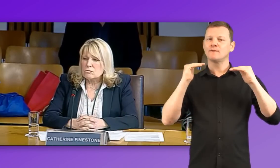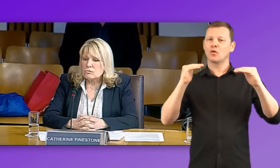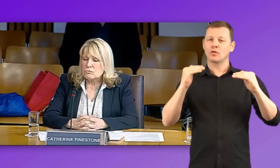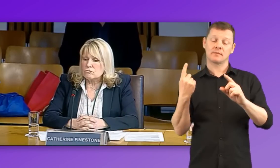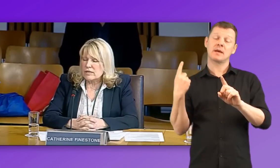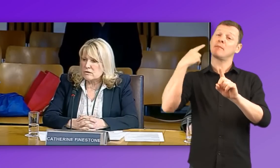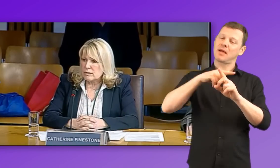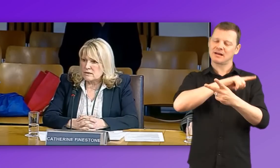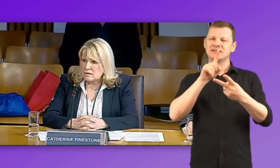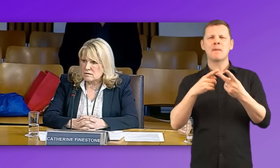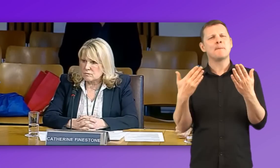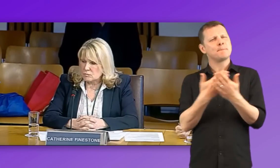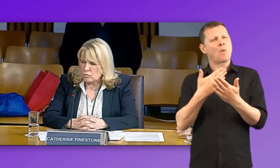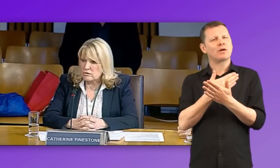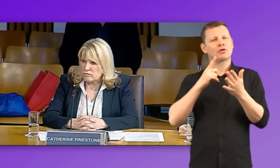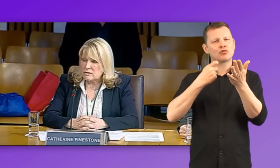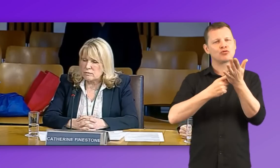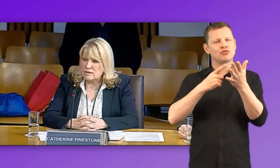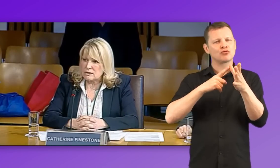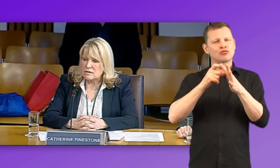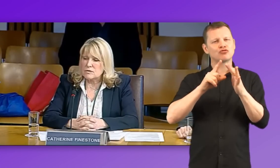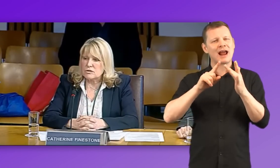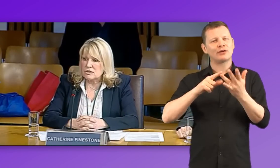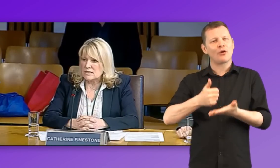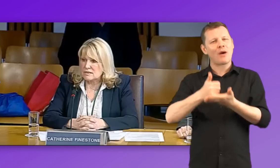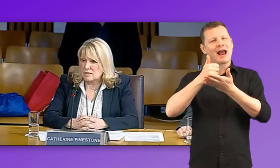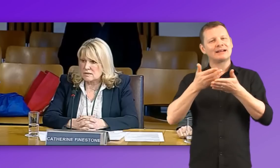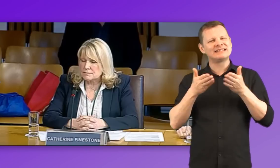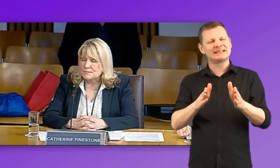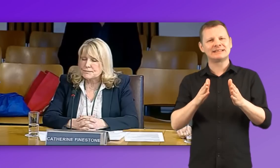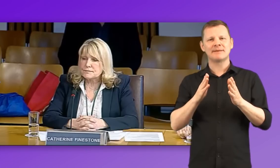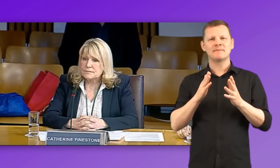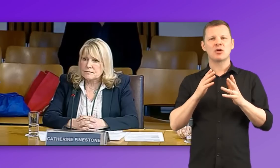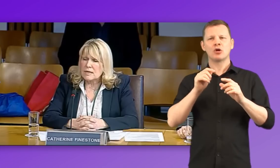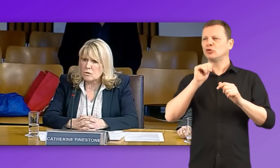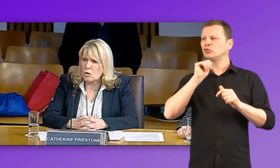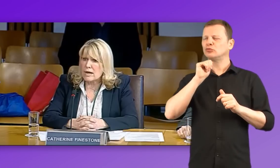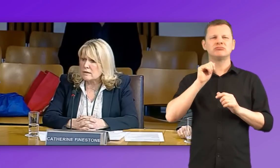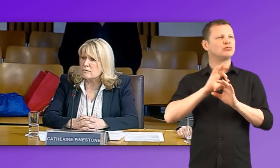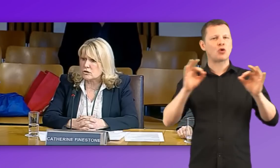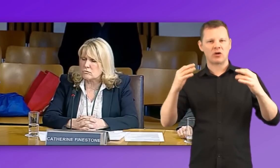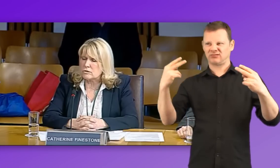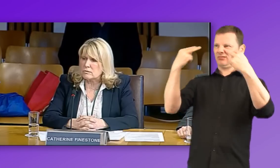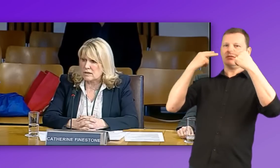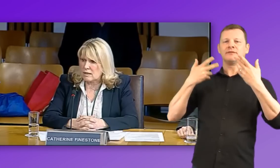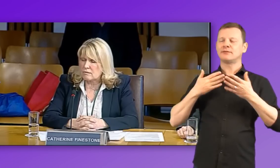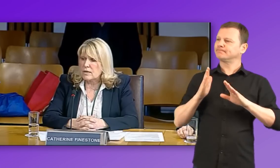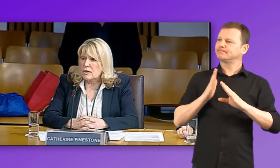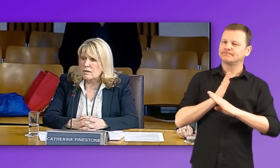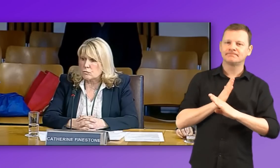also radio aid systems, modern radio aid systems, which are discrete. And any of the children that we have that